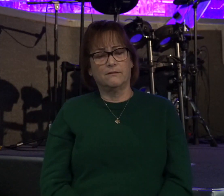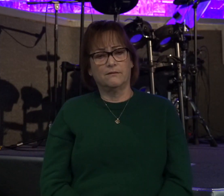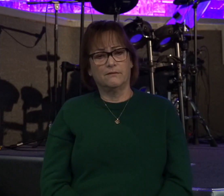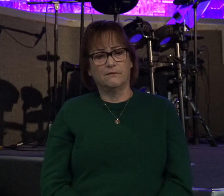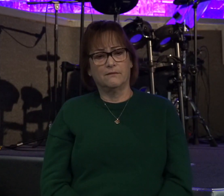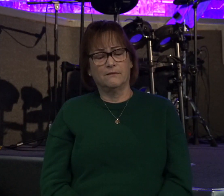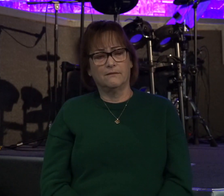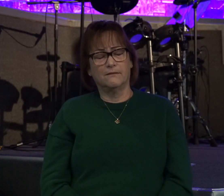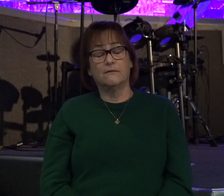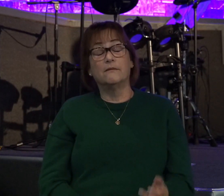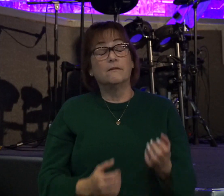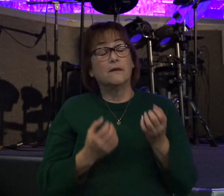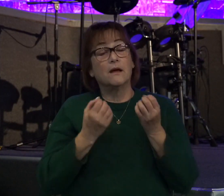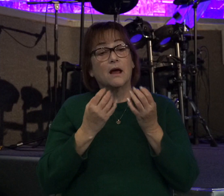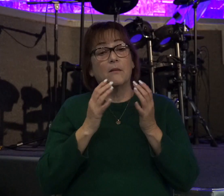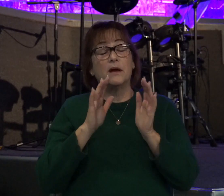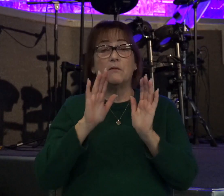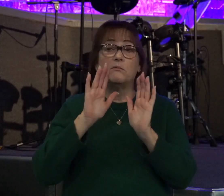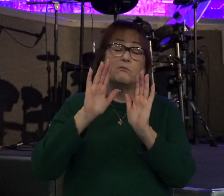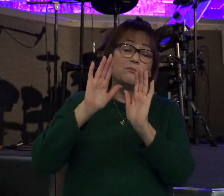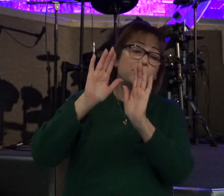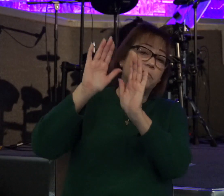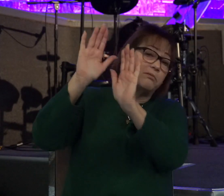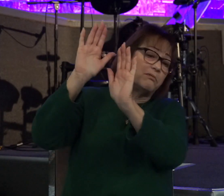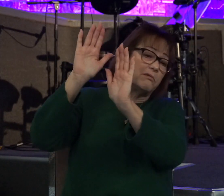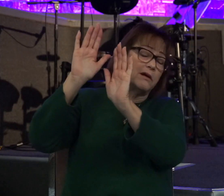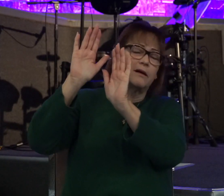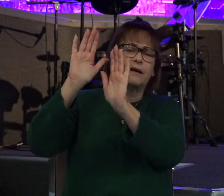How many push God away because they fear they will lose something?